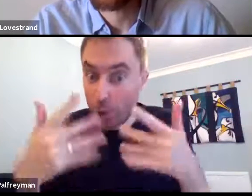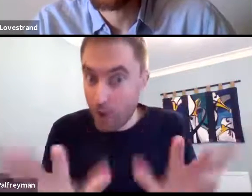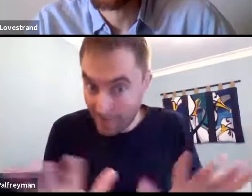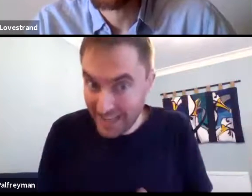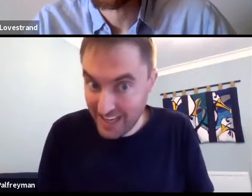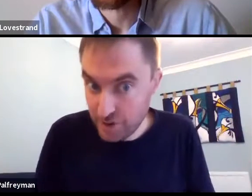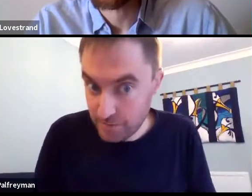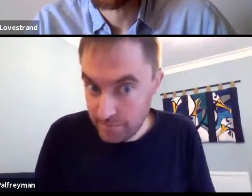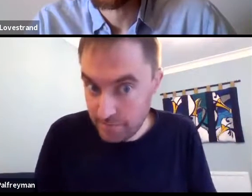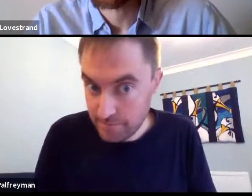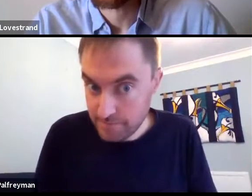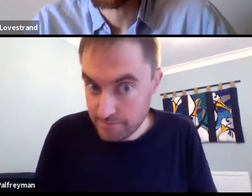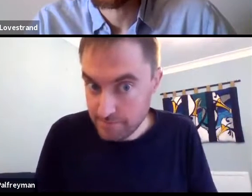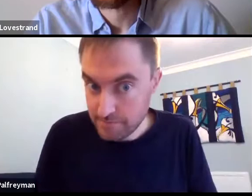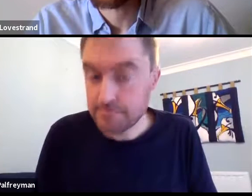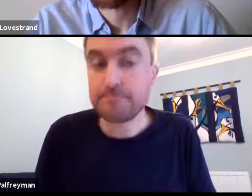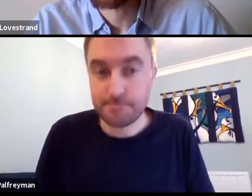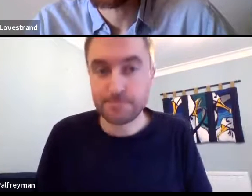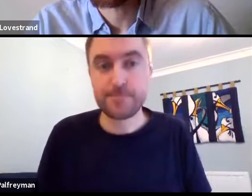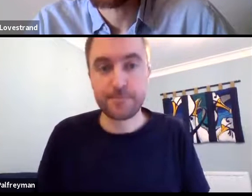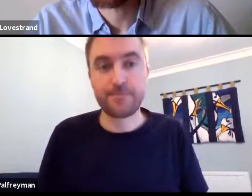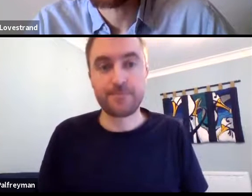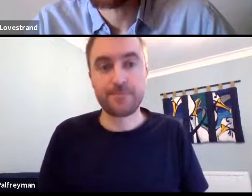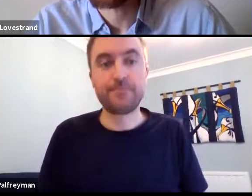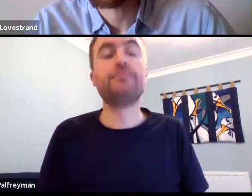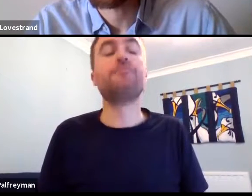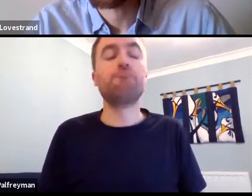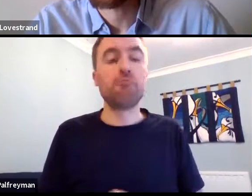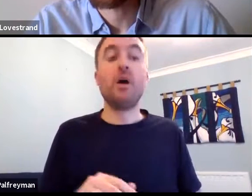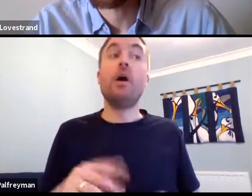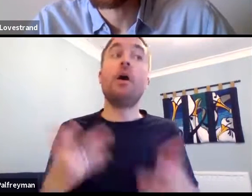as well to show completion.